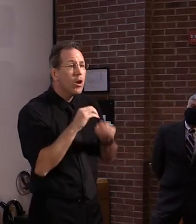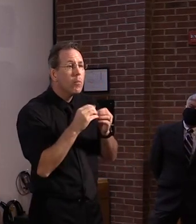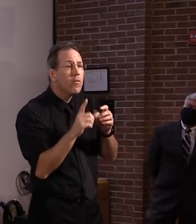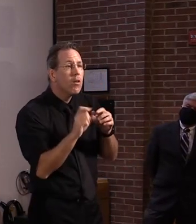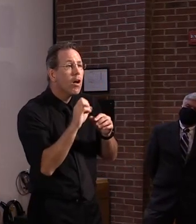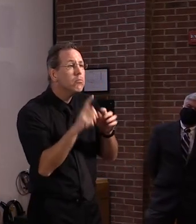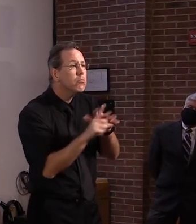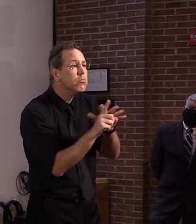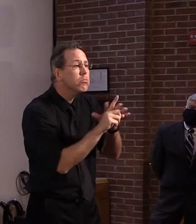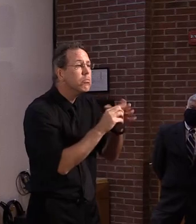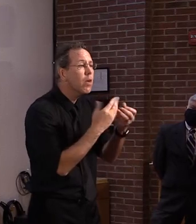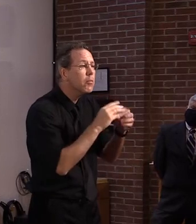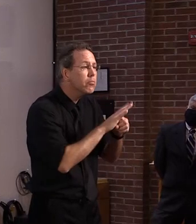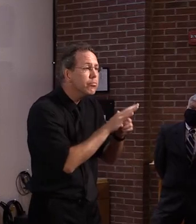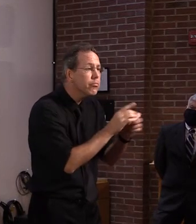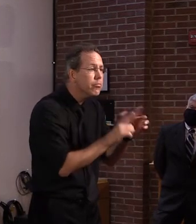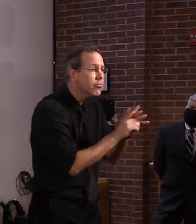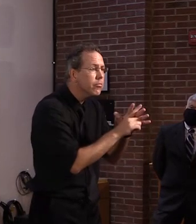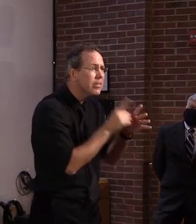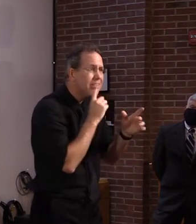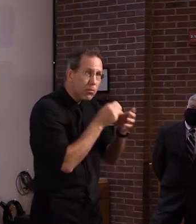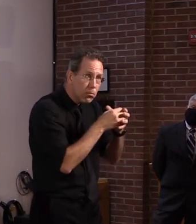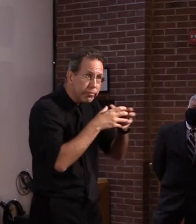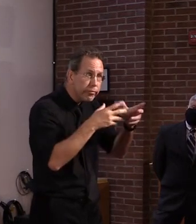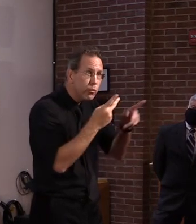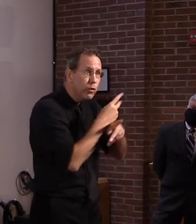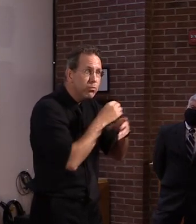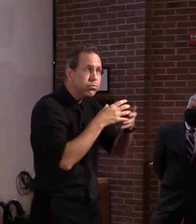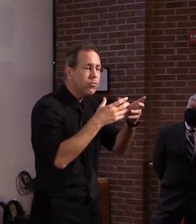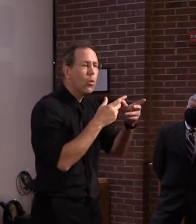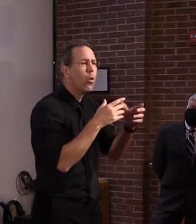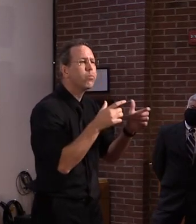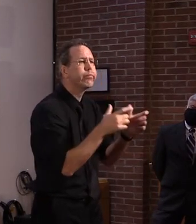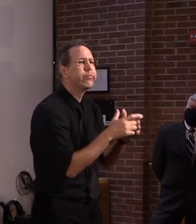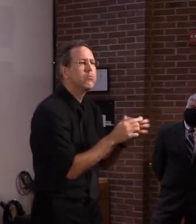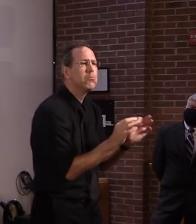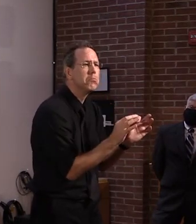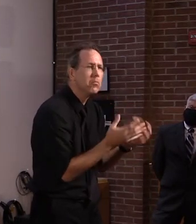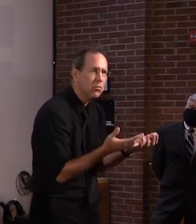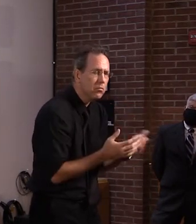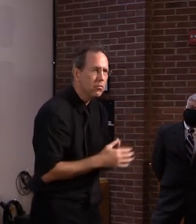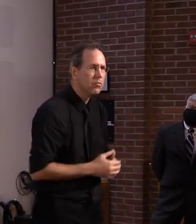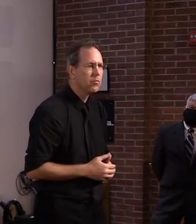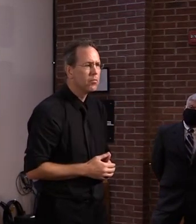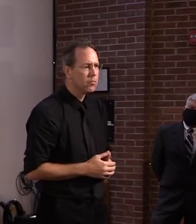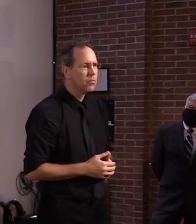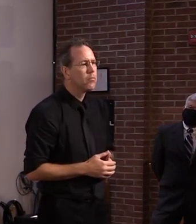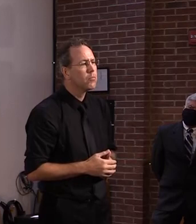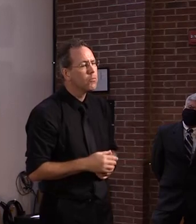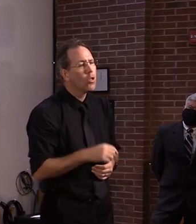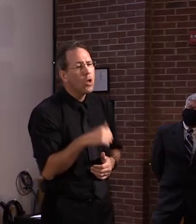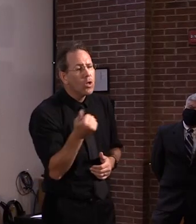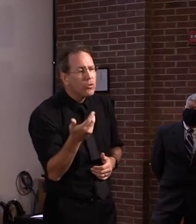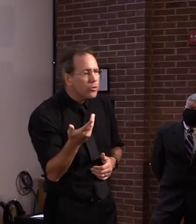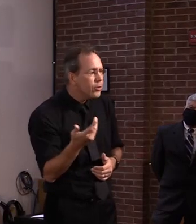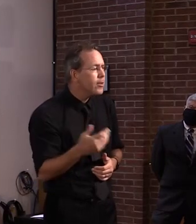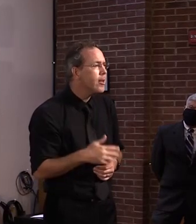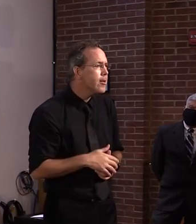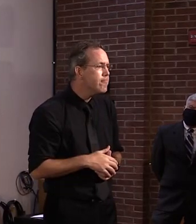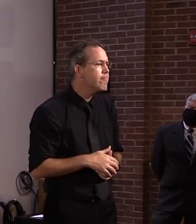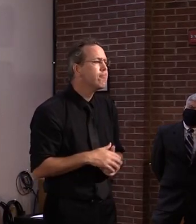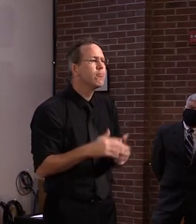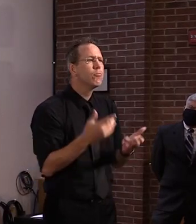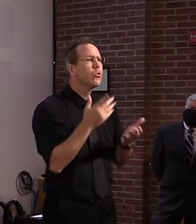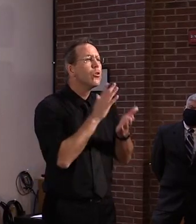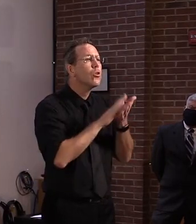um, from a college point of view, it all depends also on who's being impacted. Uh,